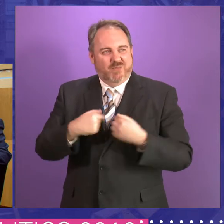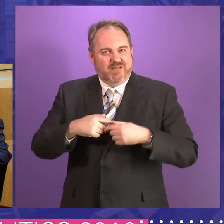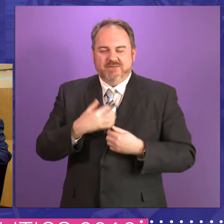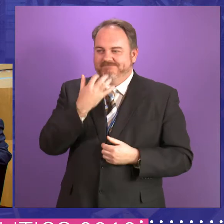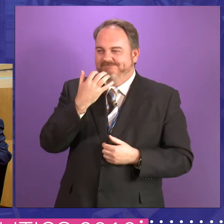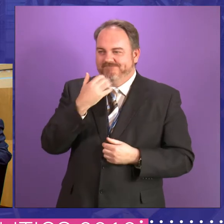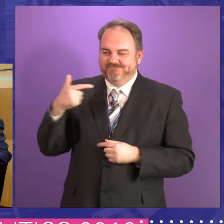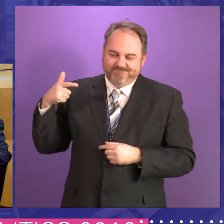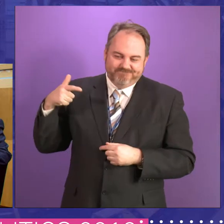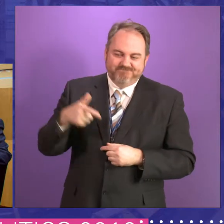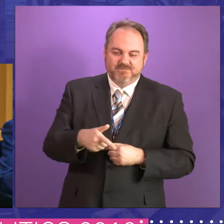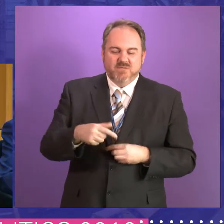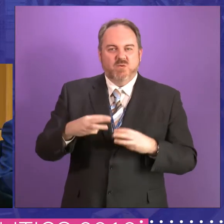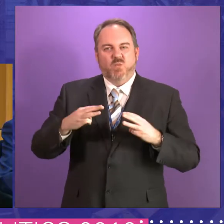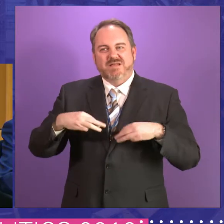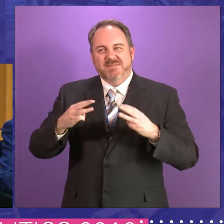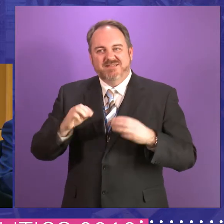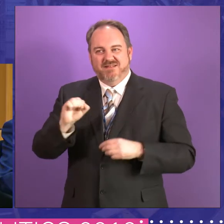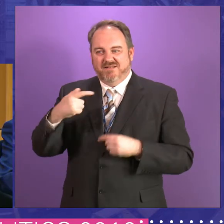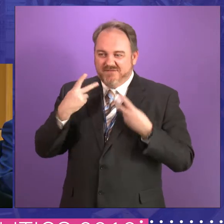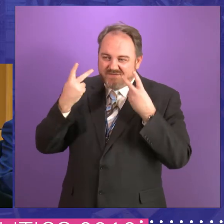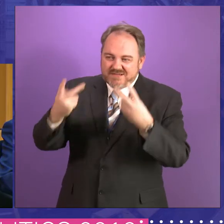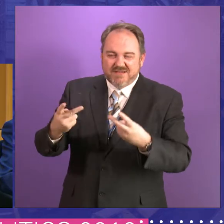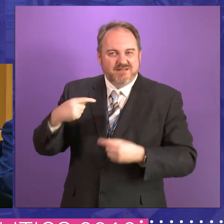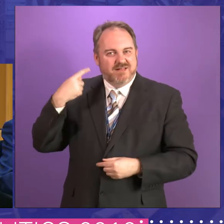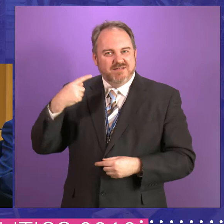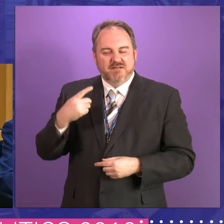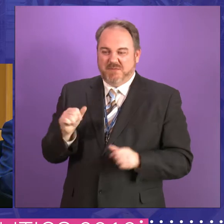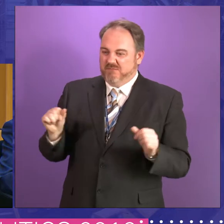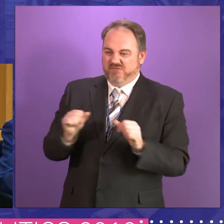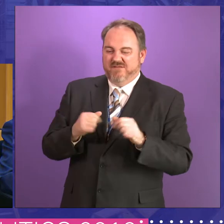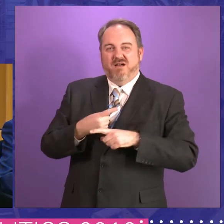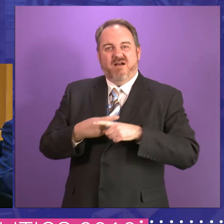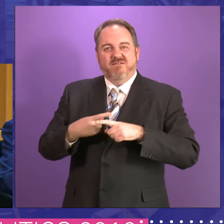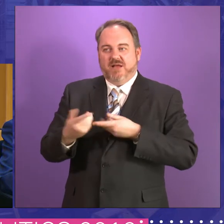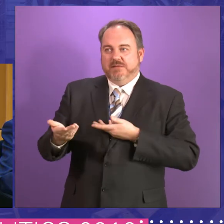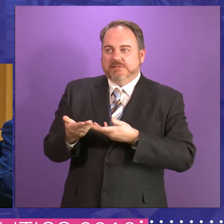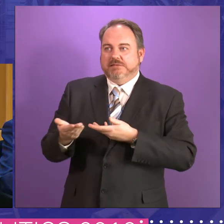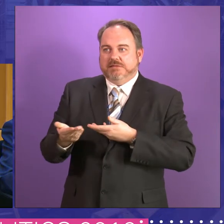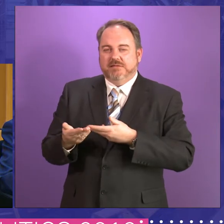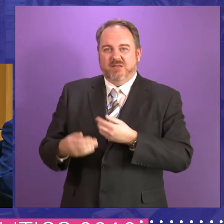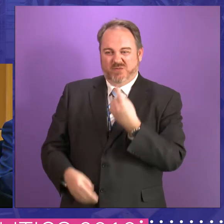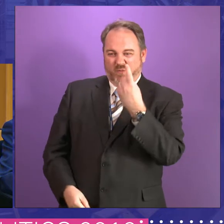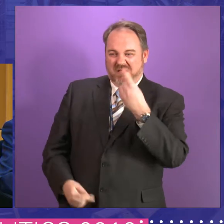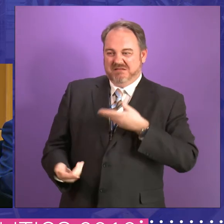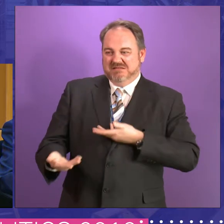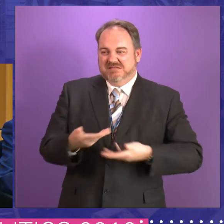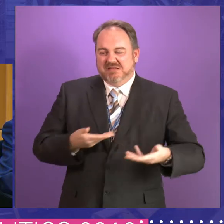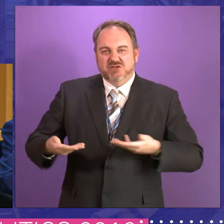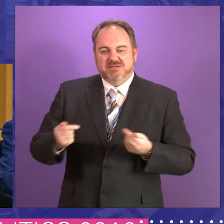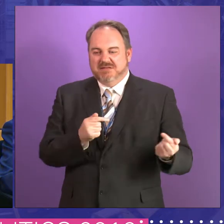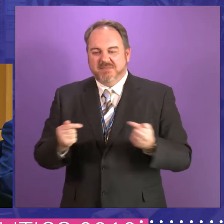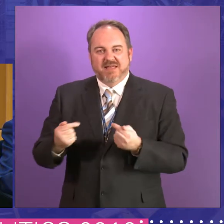trot down to Westminster to see them, maybe for about half an hour. And there was about one debate a year on housing at